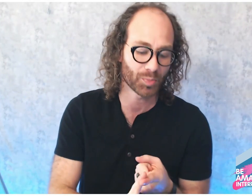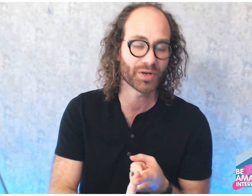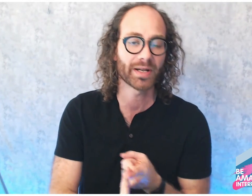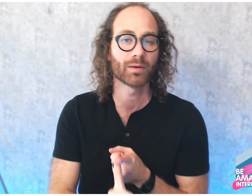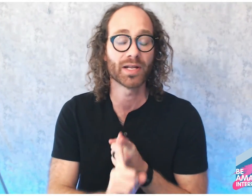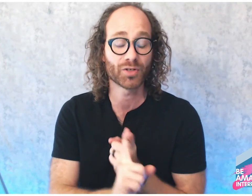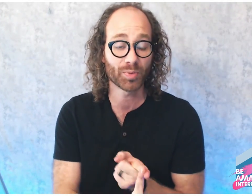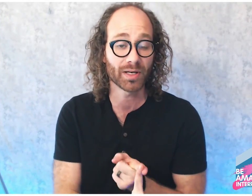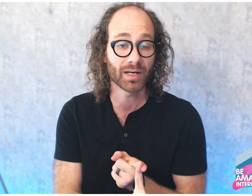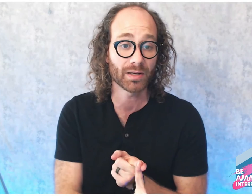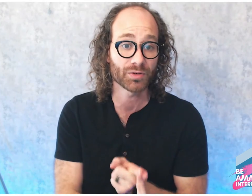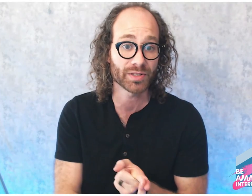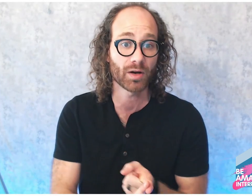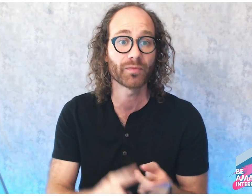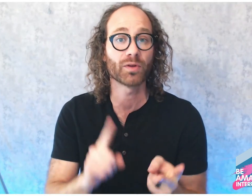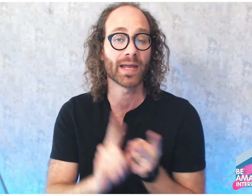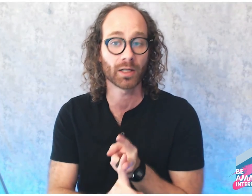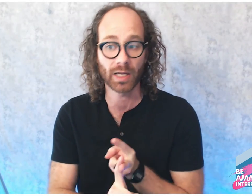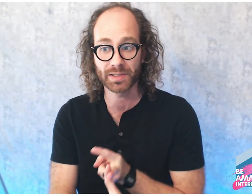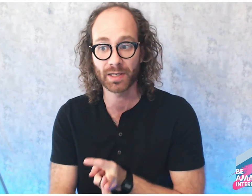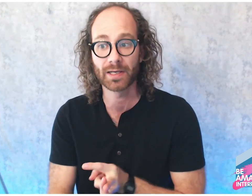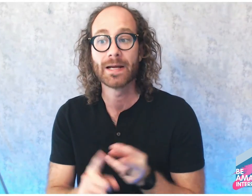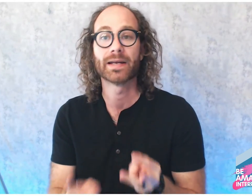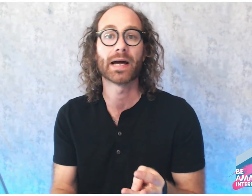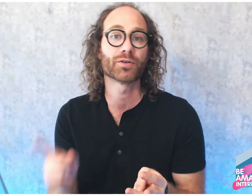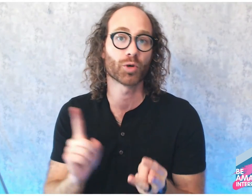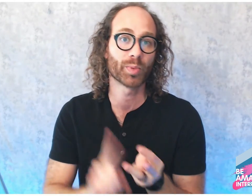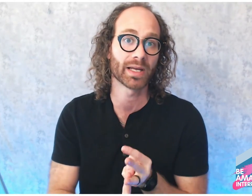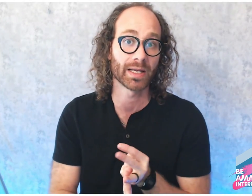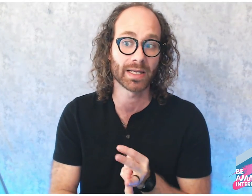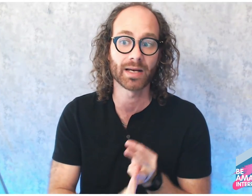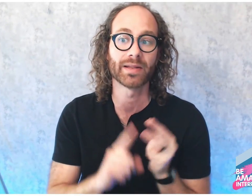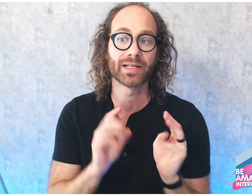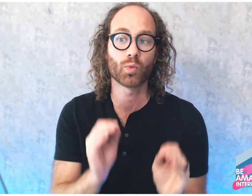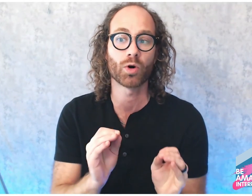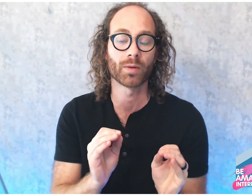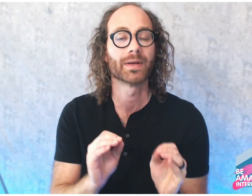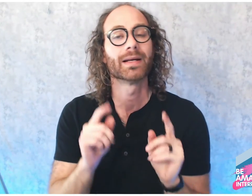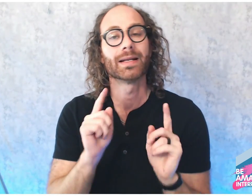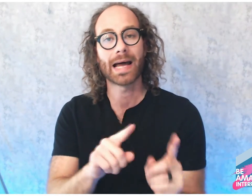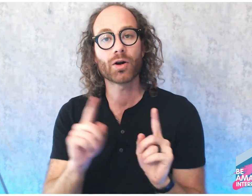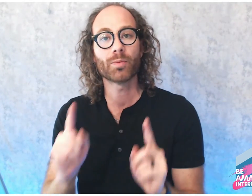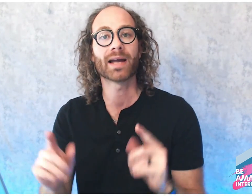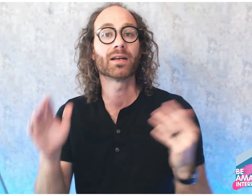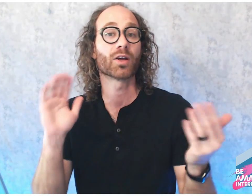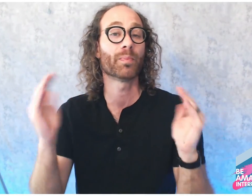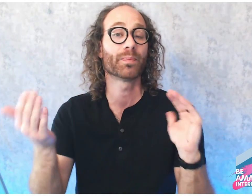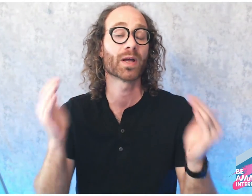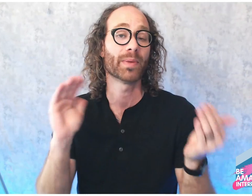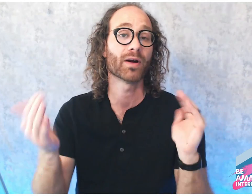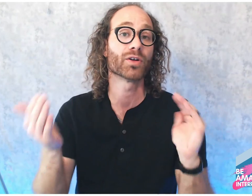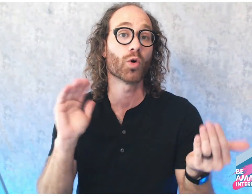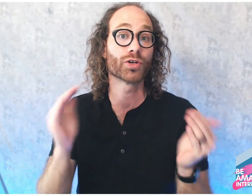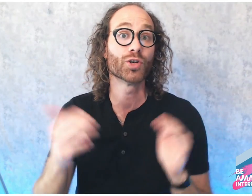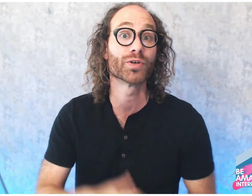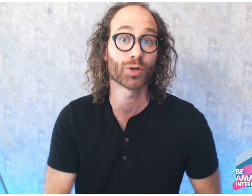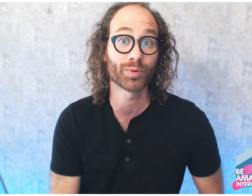it yourself. You analyzed it. Now you're interpreting it again. That's warm. Now go back and compare your two interpretations.